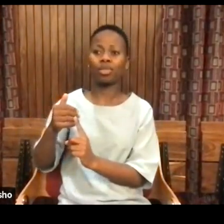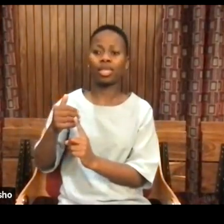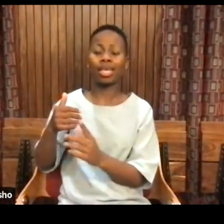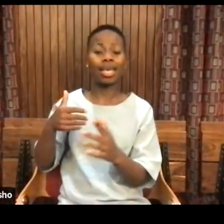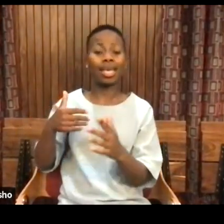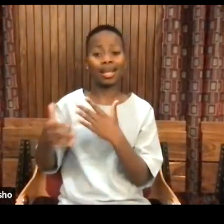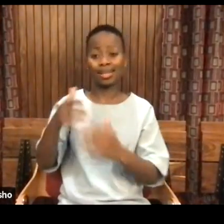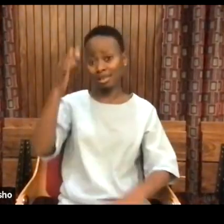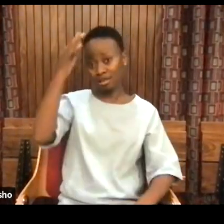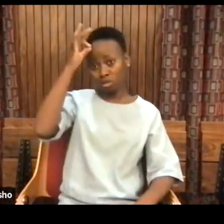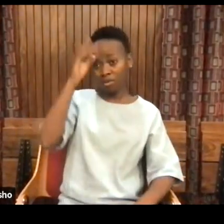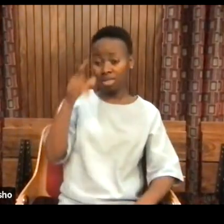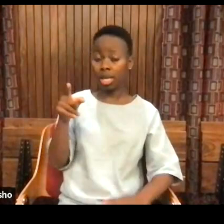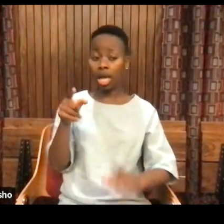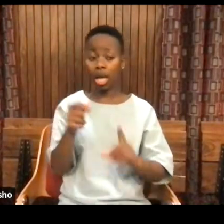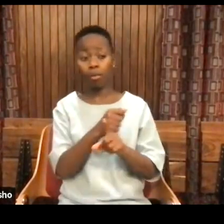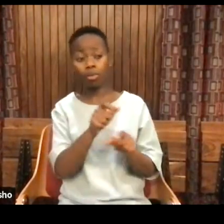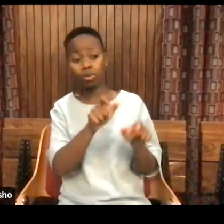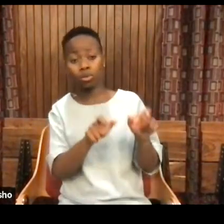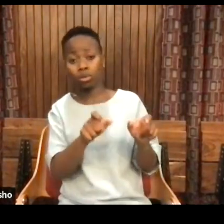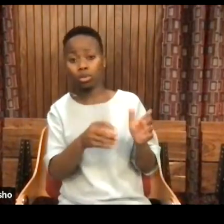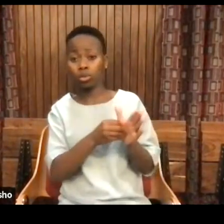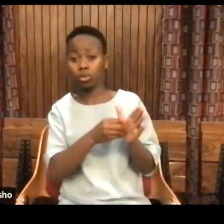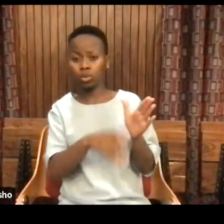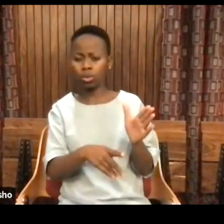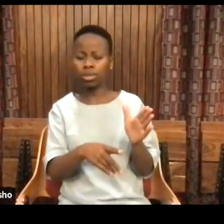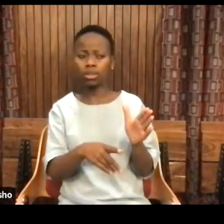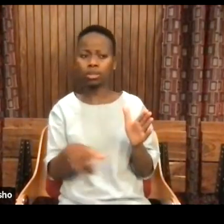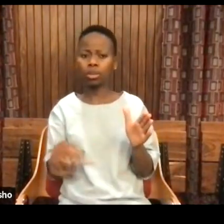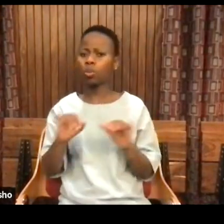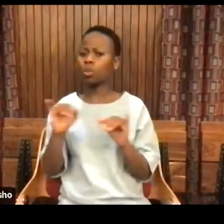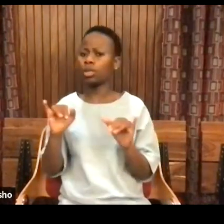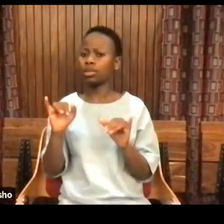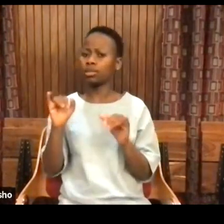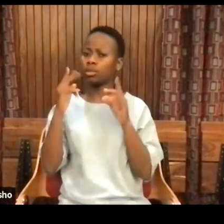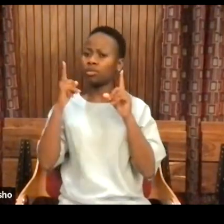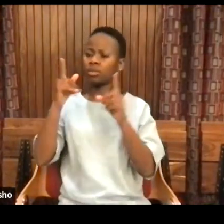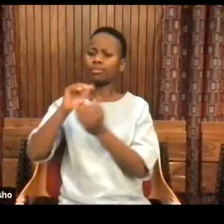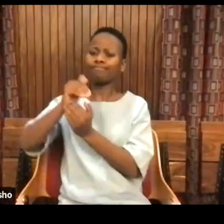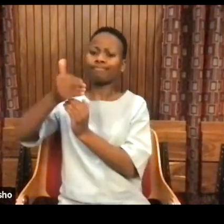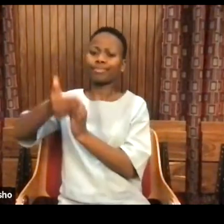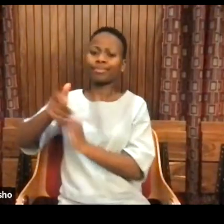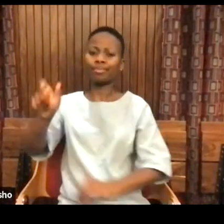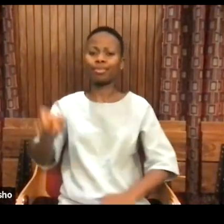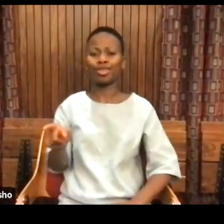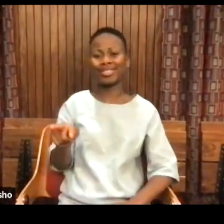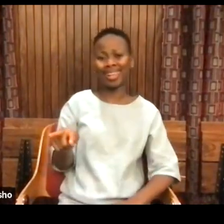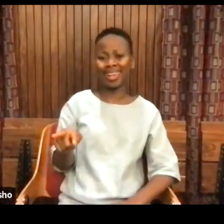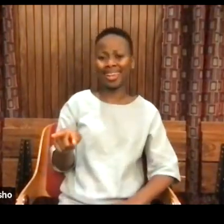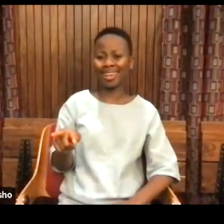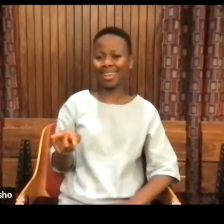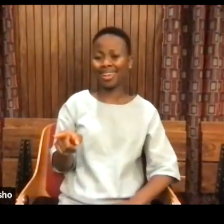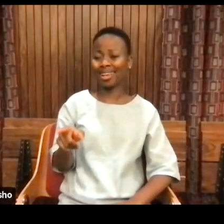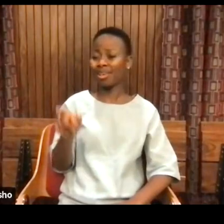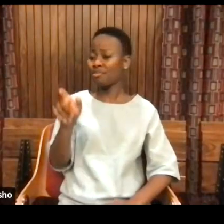And when requests for accountability are made